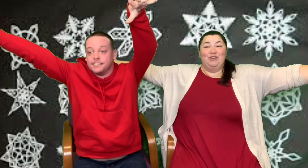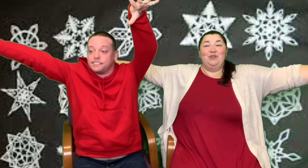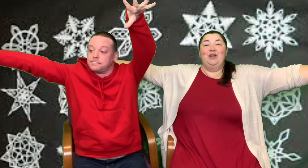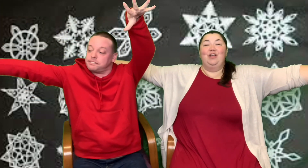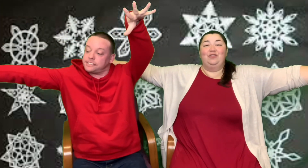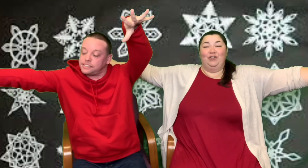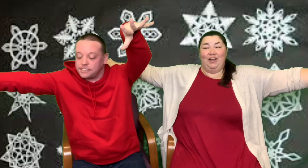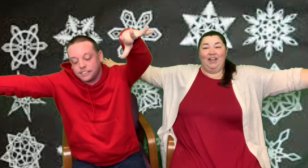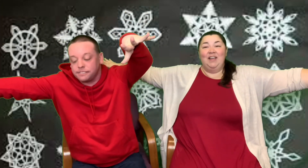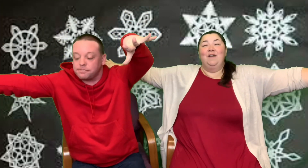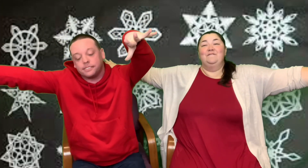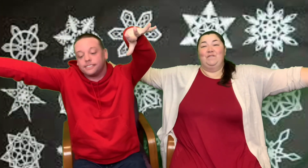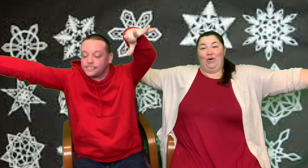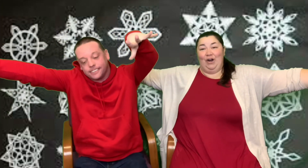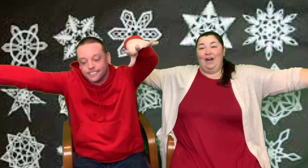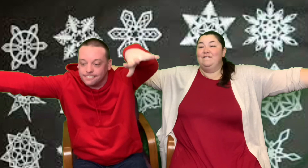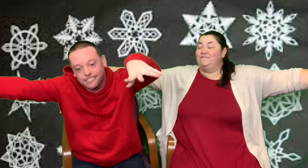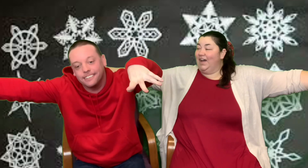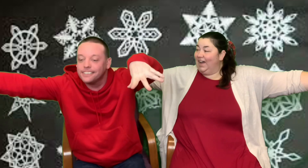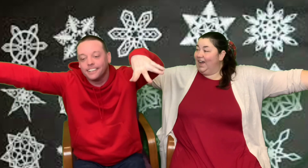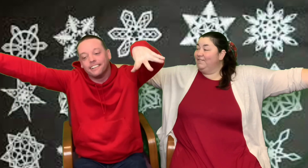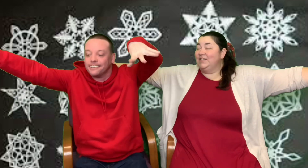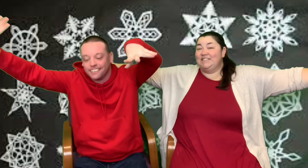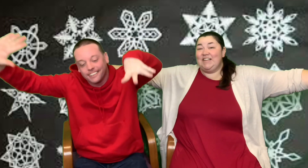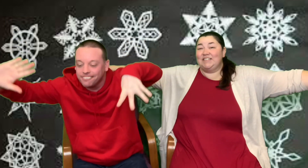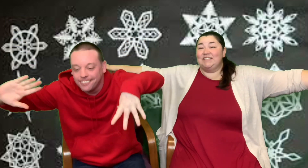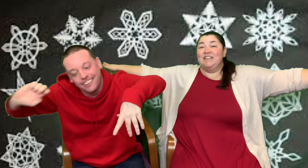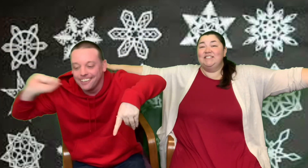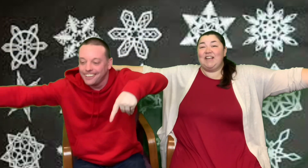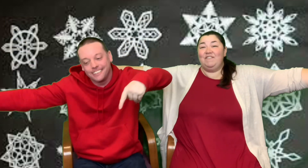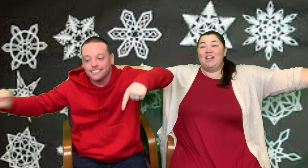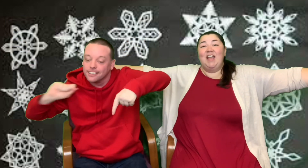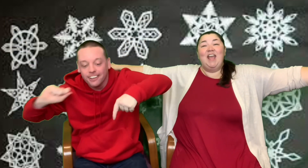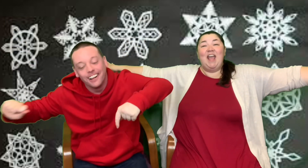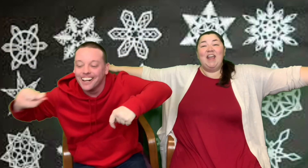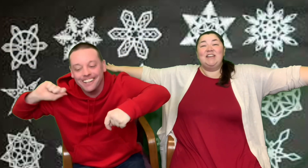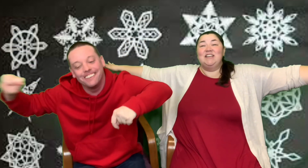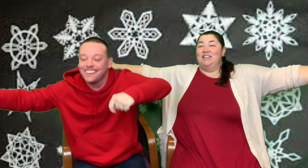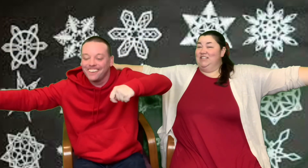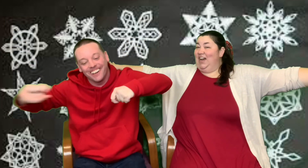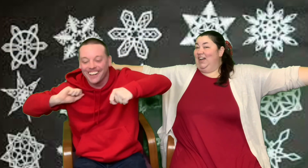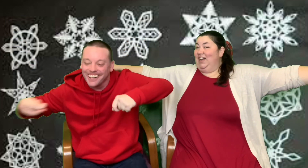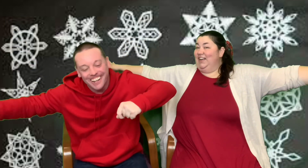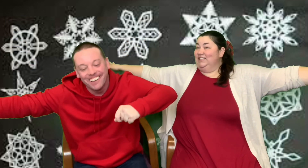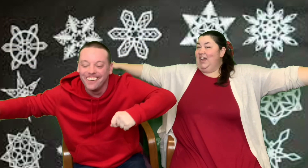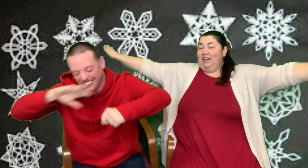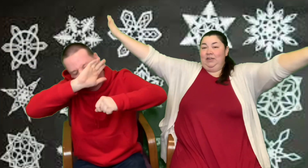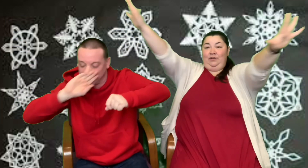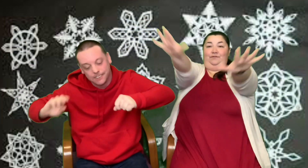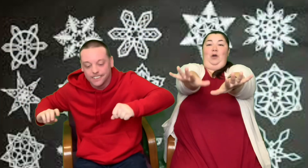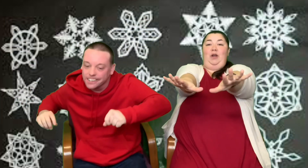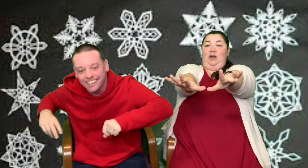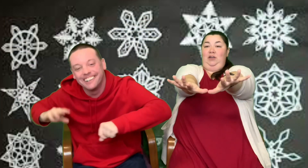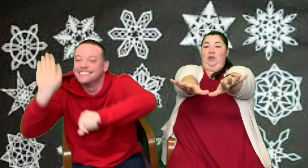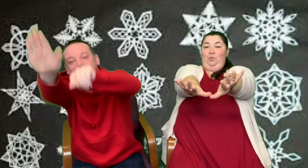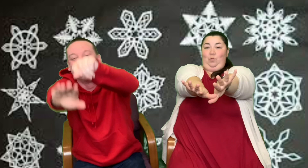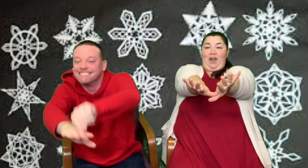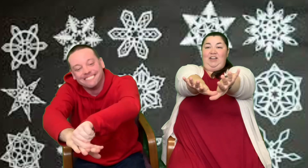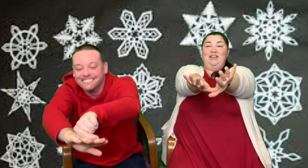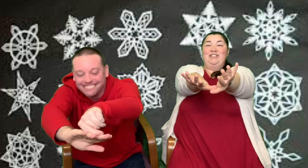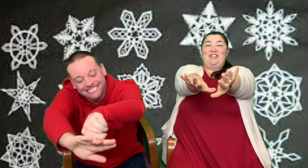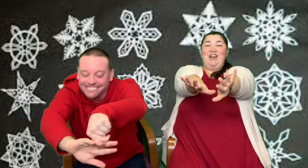two, three, four, five, six, seven, eight, nine, ten. Forward.